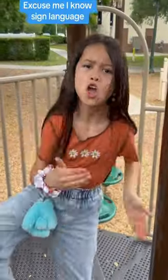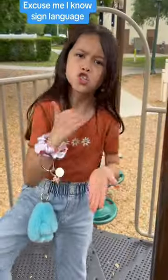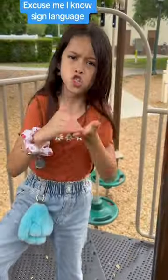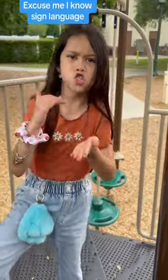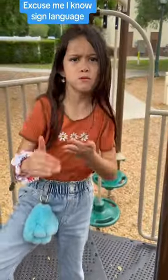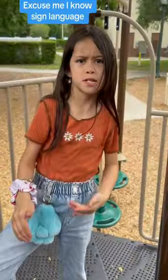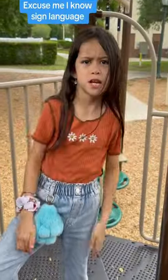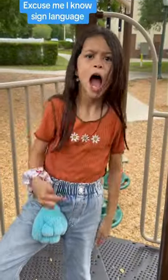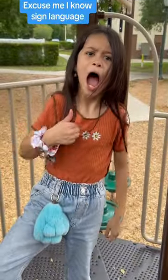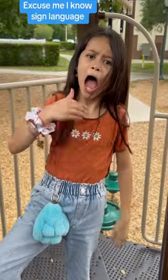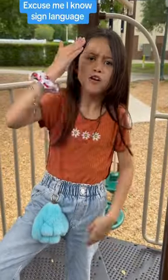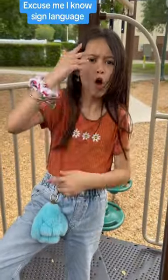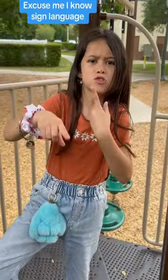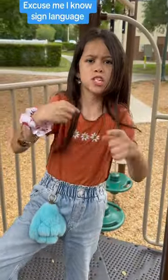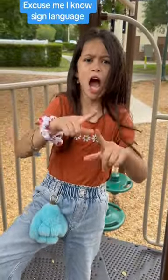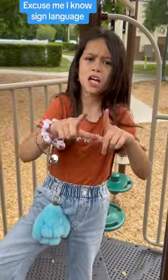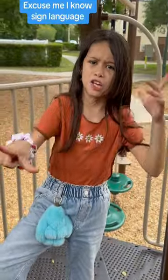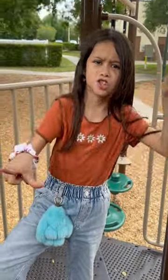Excuse me, I have no sign answer.